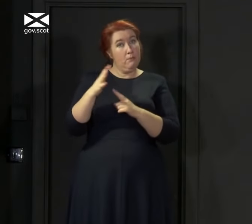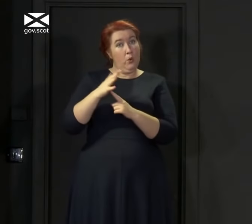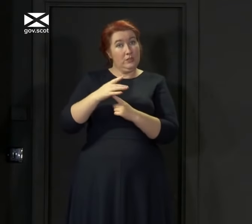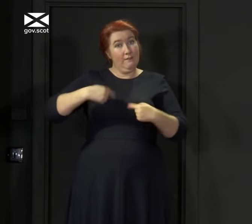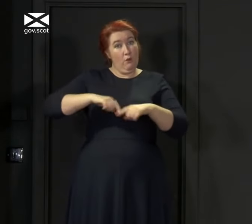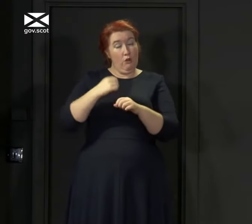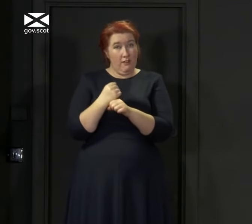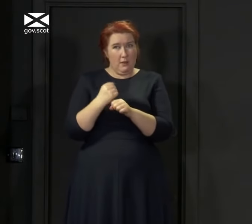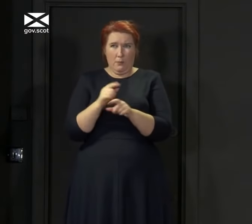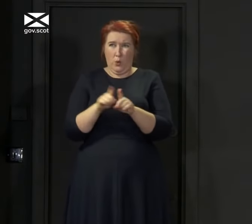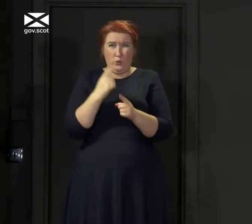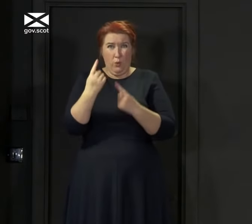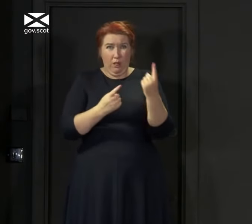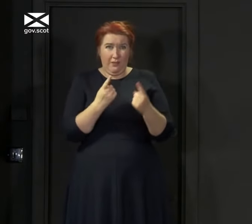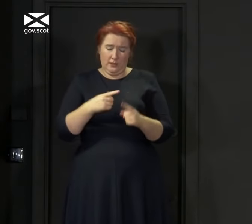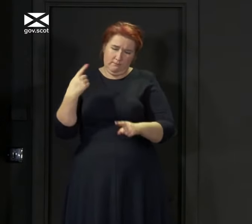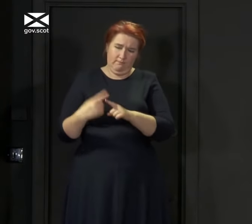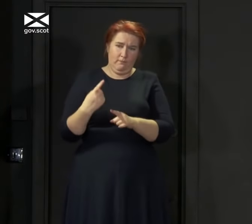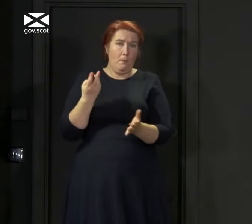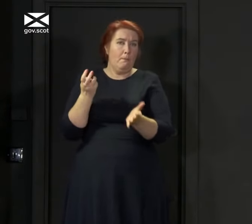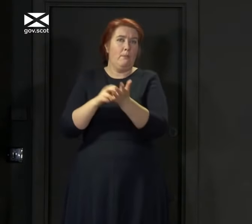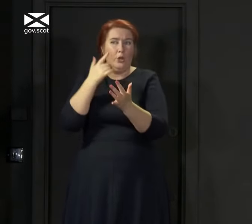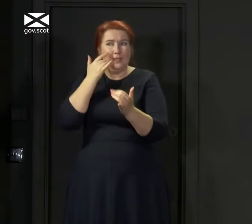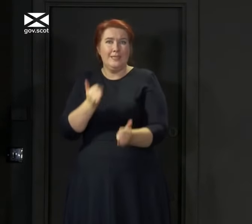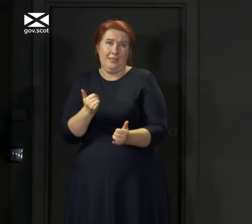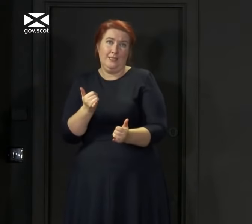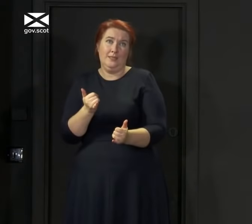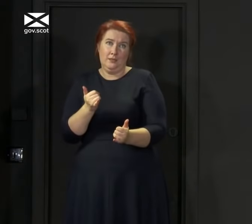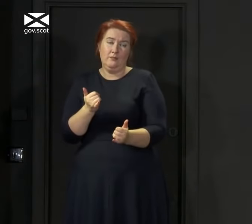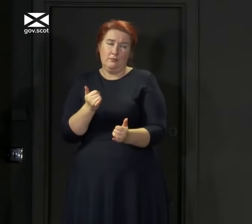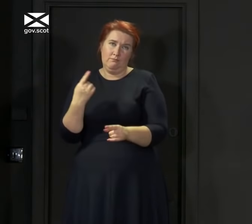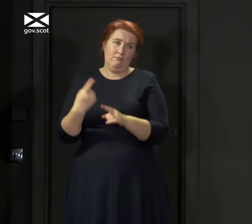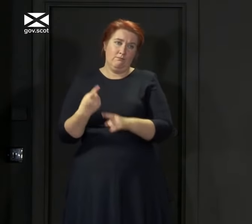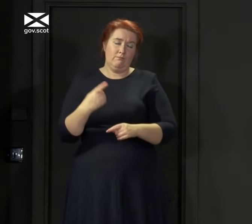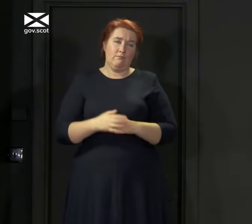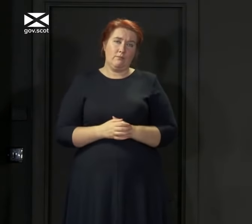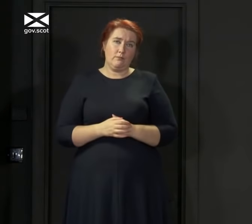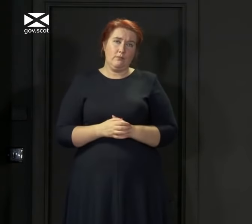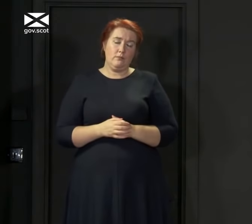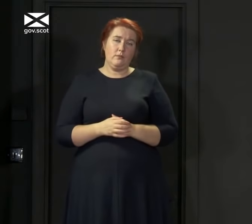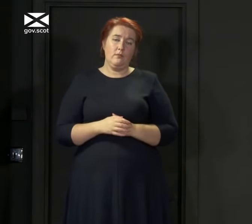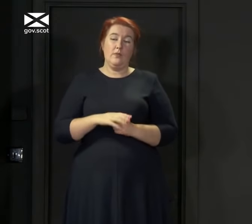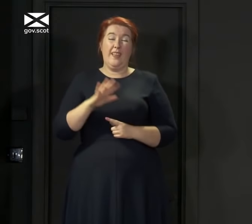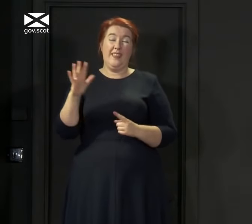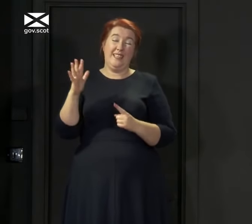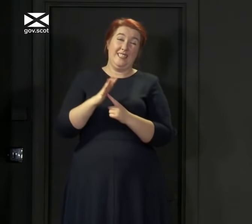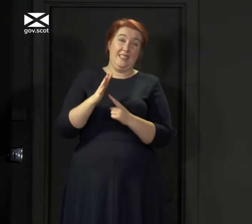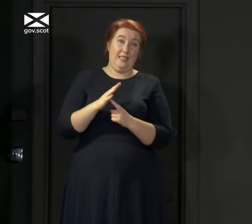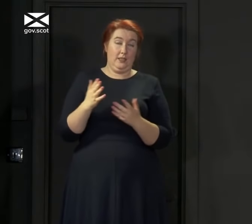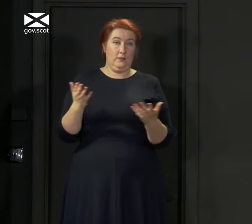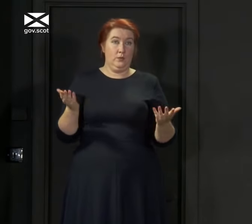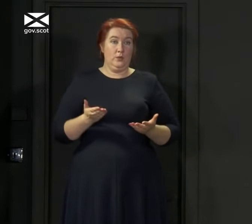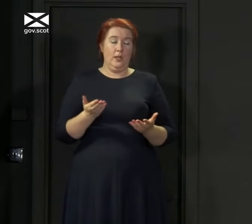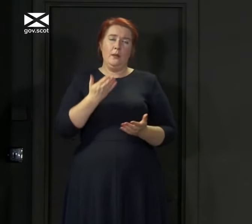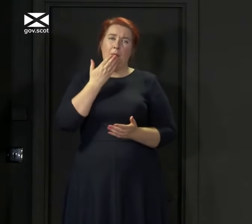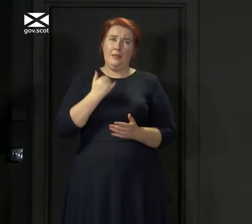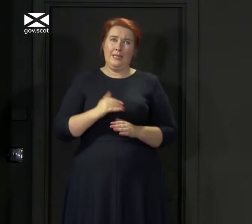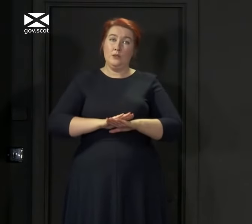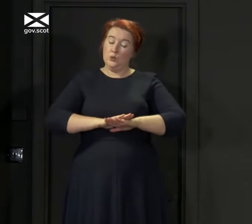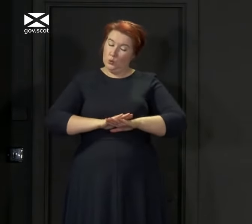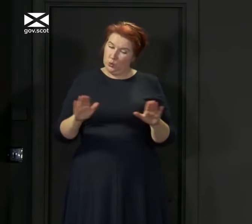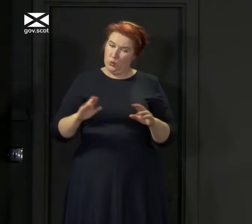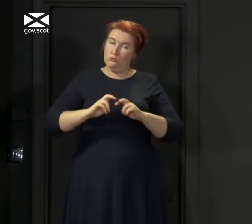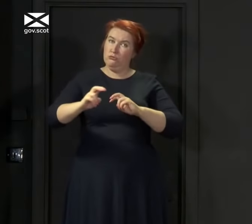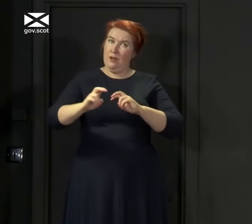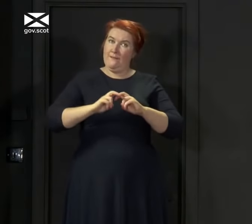action on the part of all of us is really important. And finally, coming back to the key point of today's briefing, please do not travel